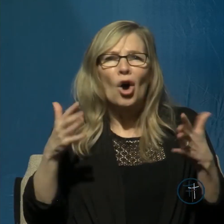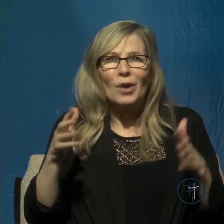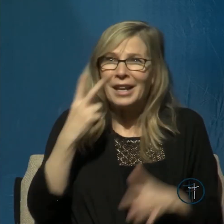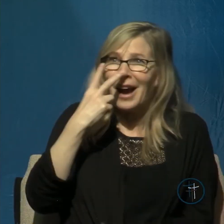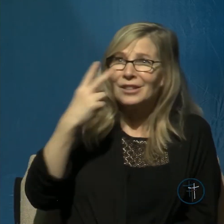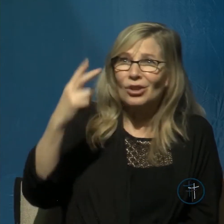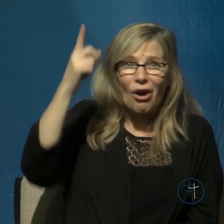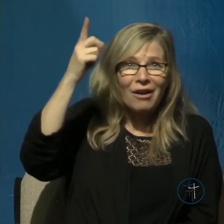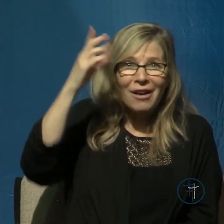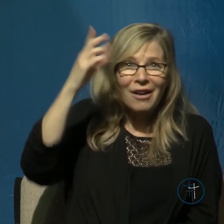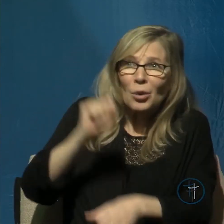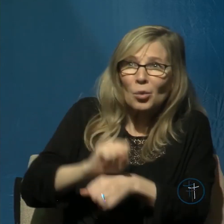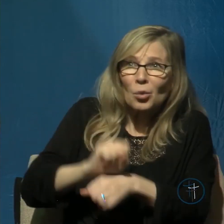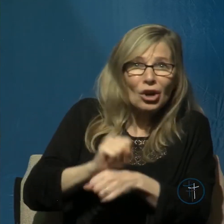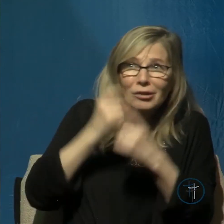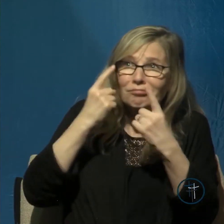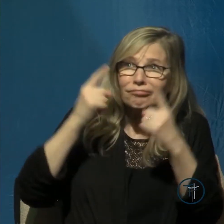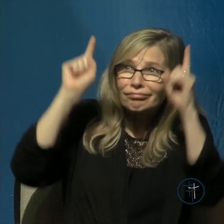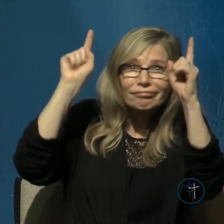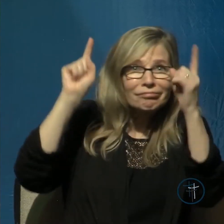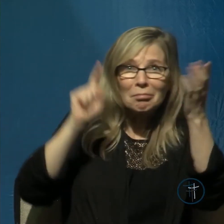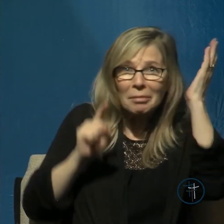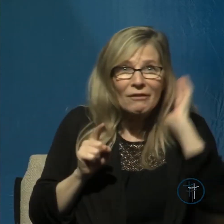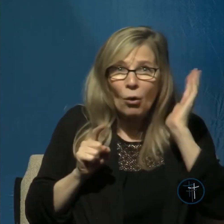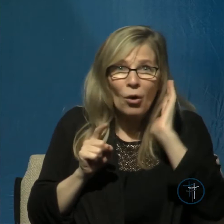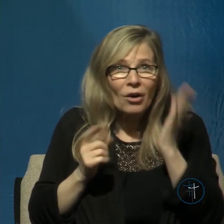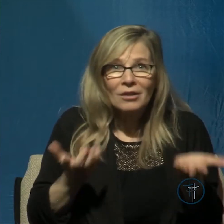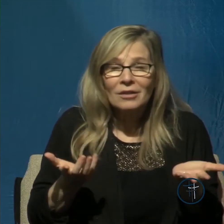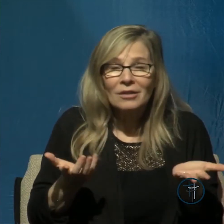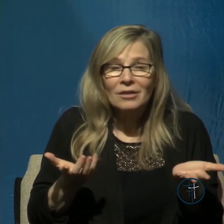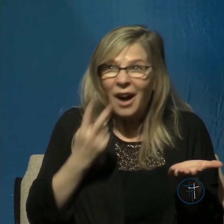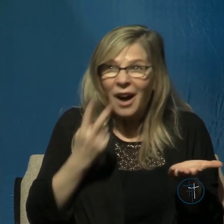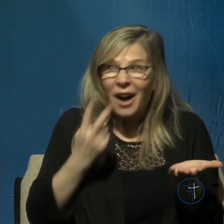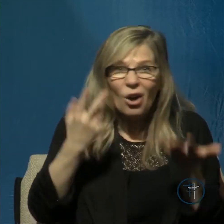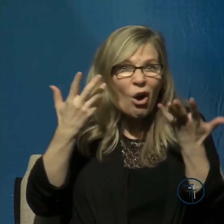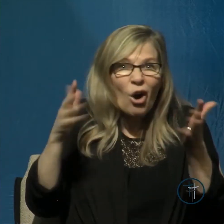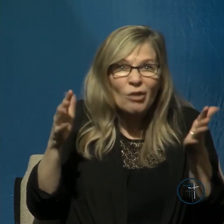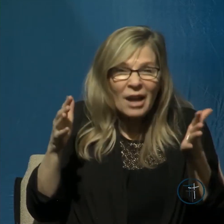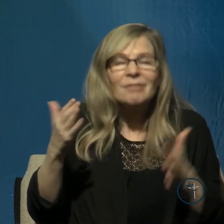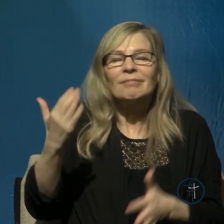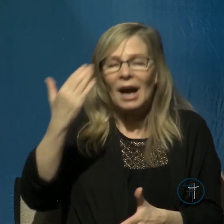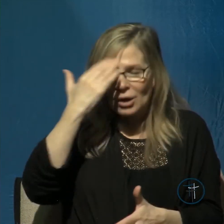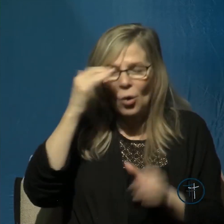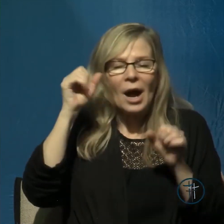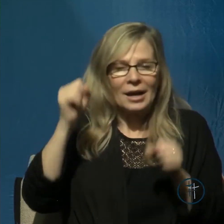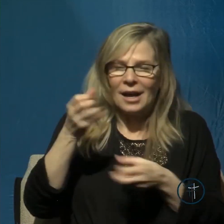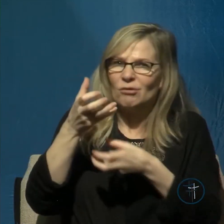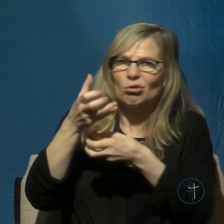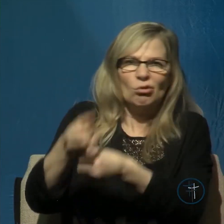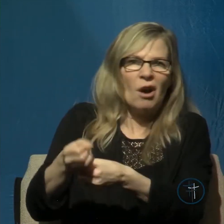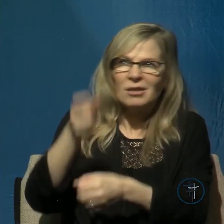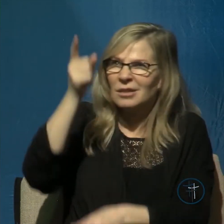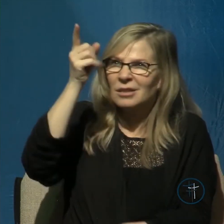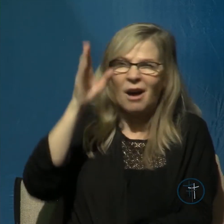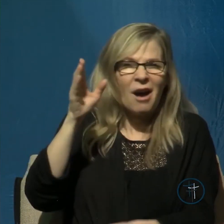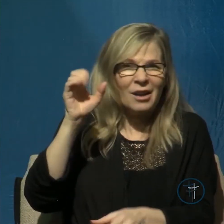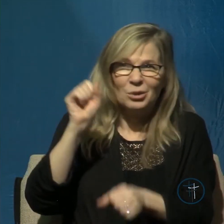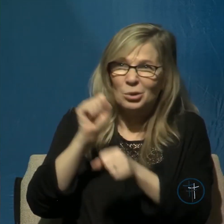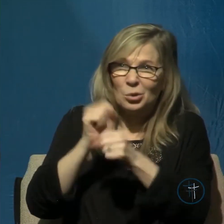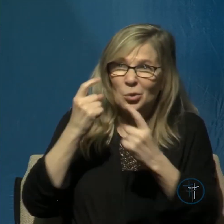mightily in his life he's seen it already and therefore he knows that he can trust God to work mightily in his life again in the